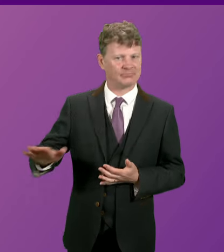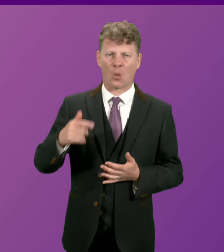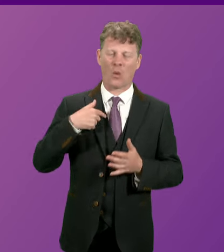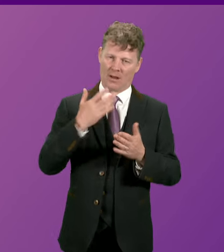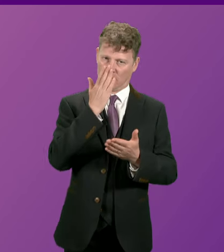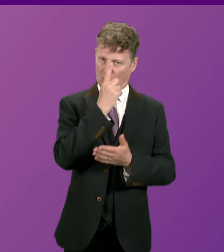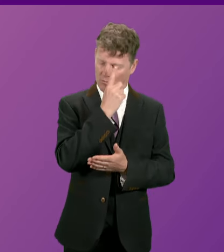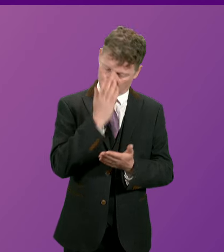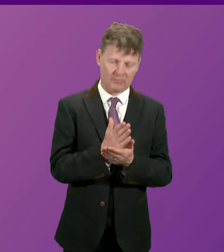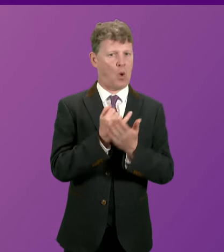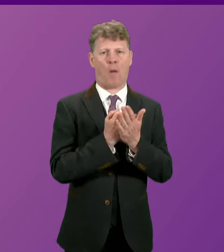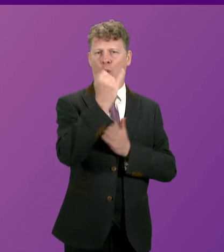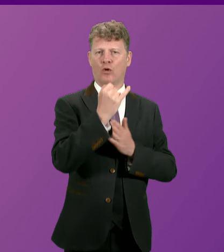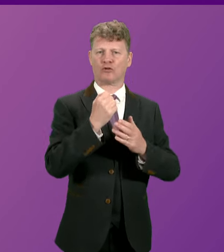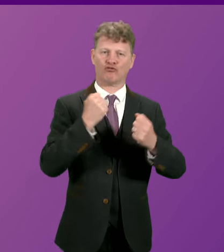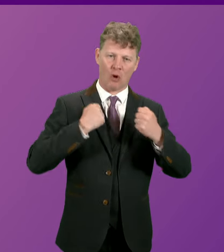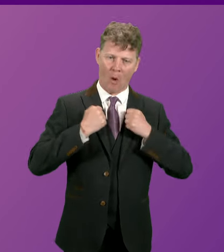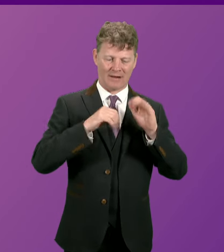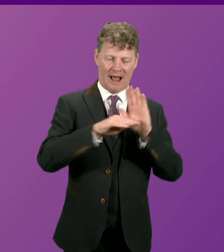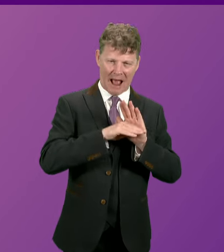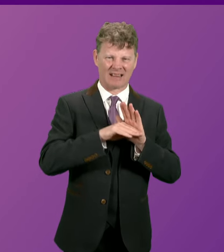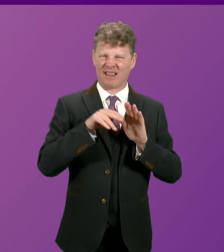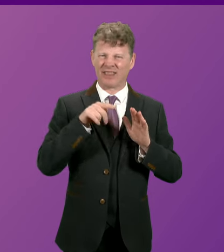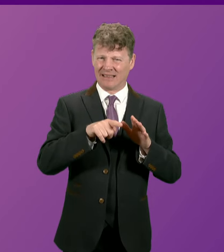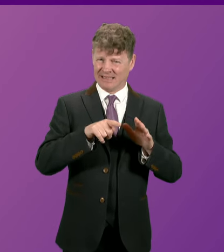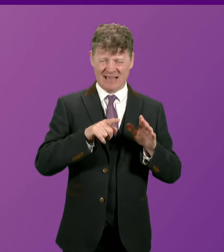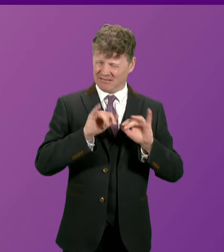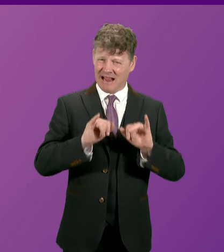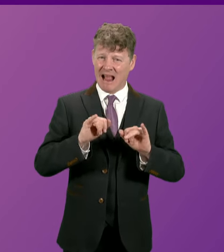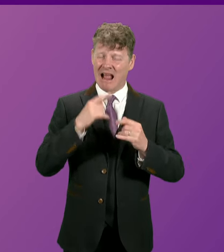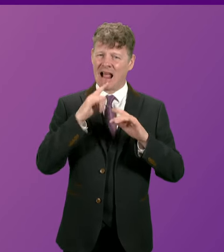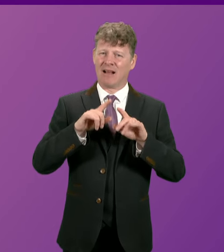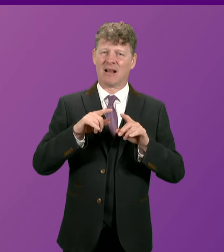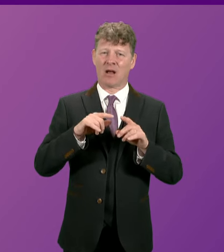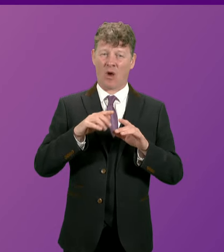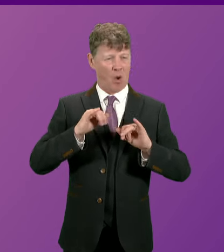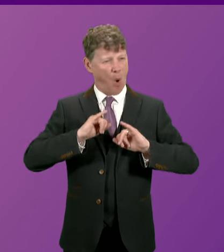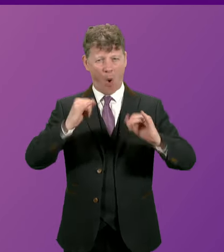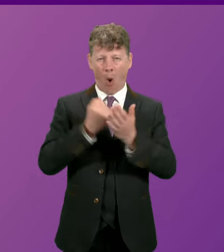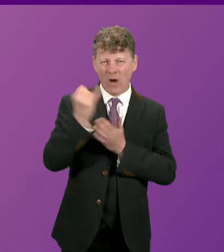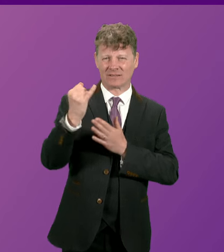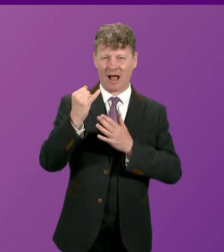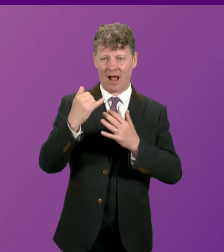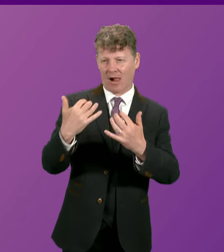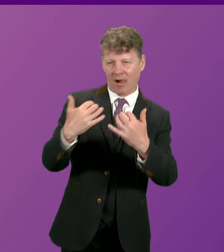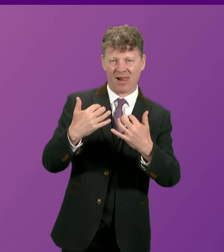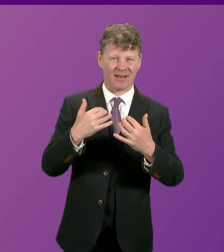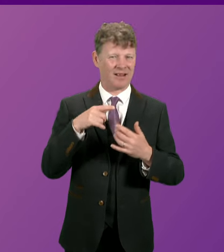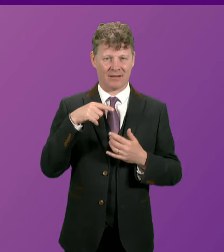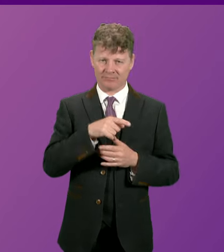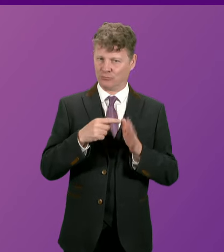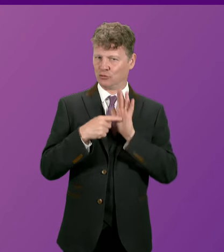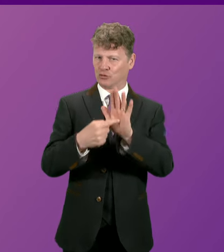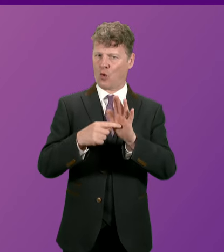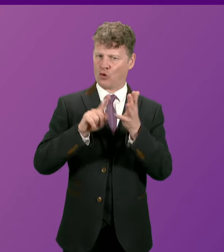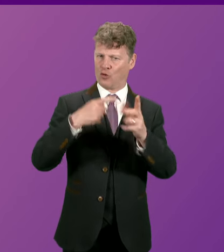Rwanda Act and the Illegal Migration Act. The hostile environment rhetoric is a symptom of a broken Westminster system